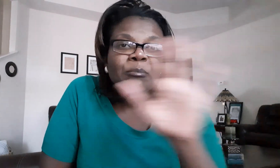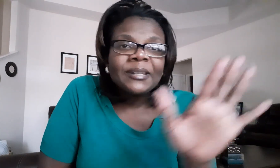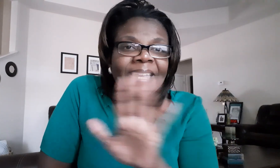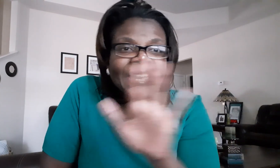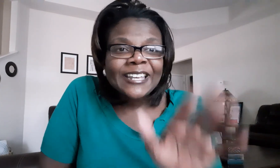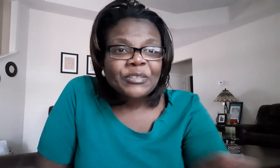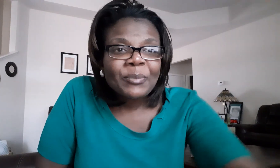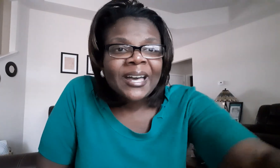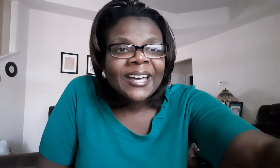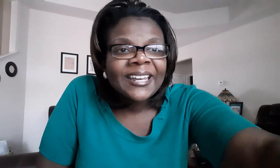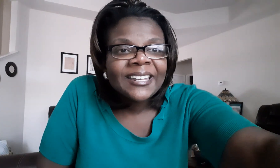bless bye